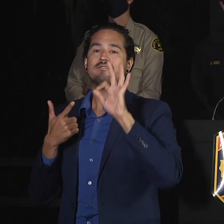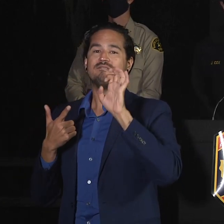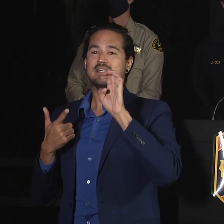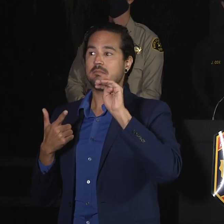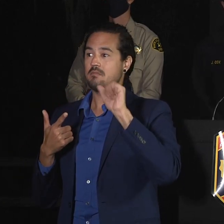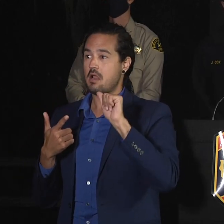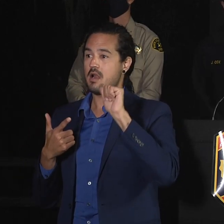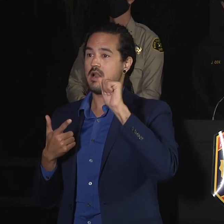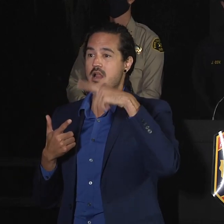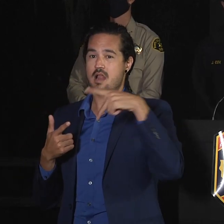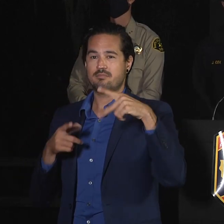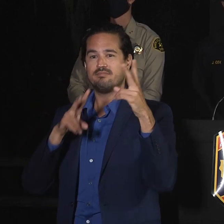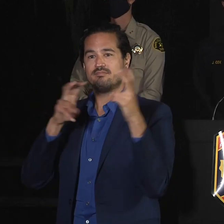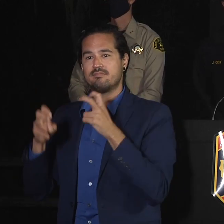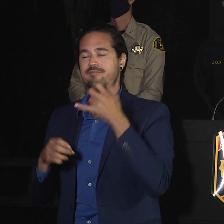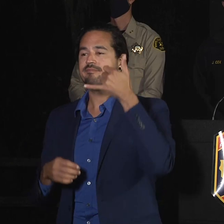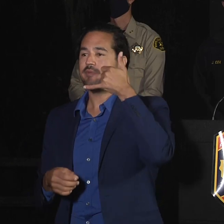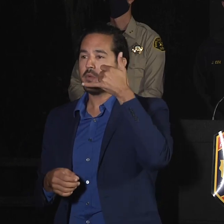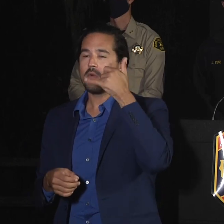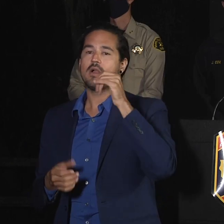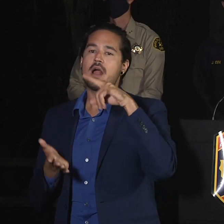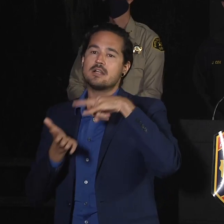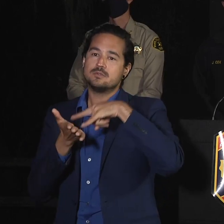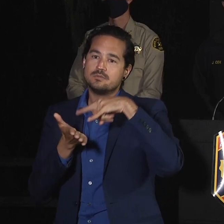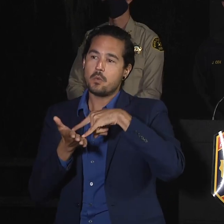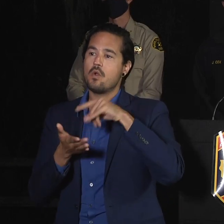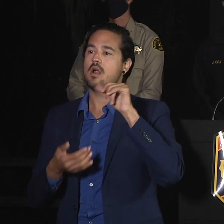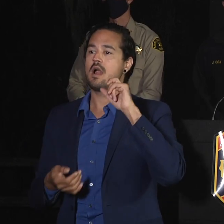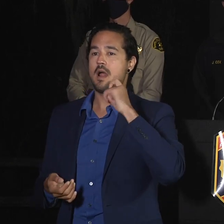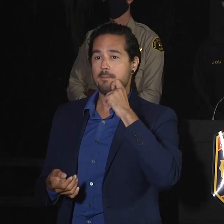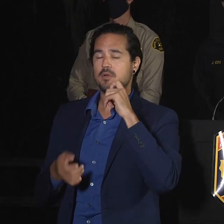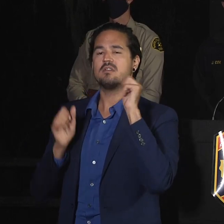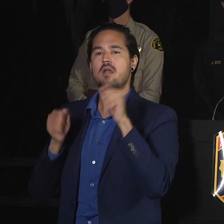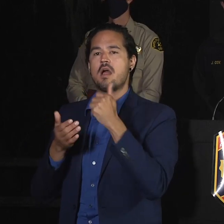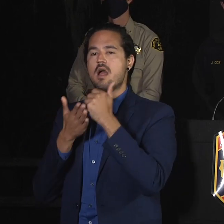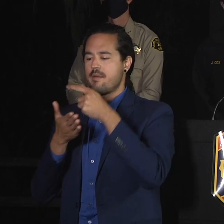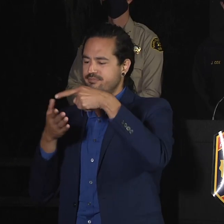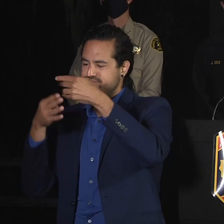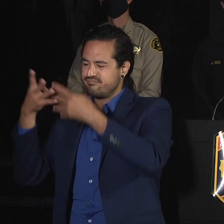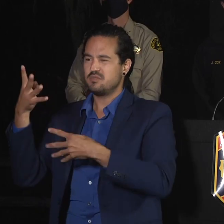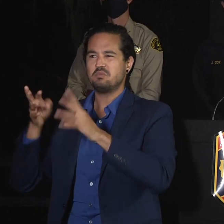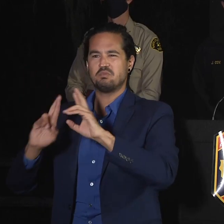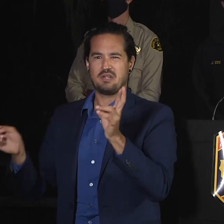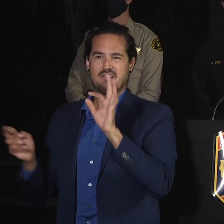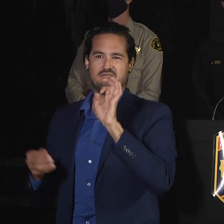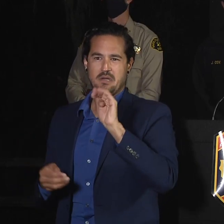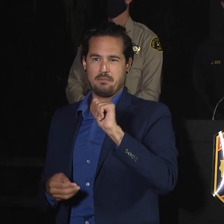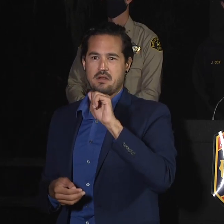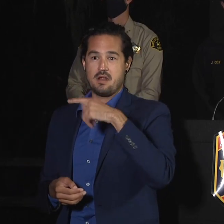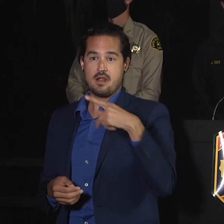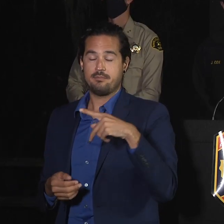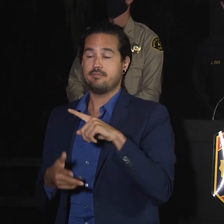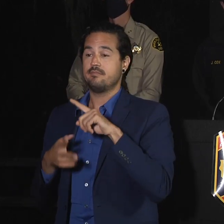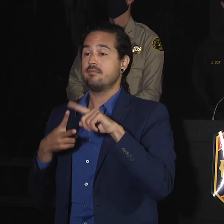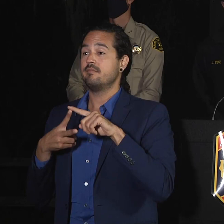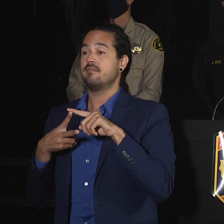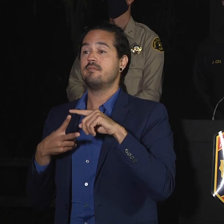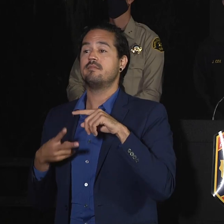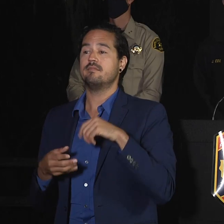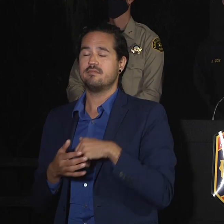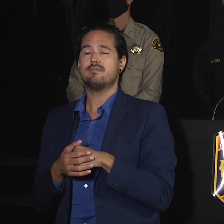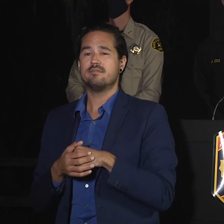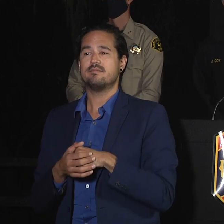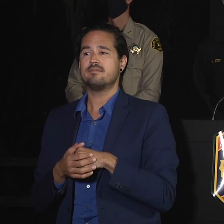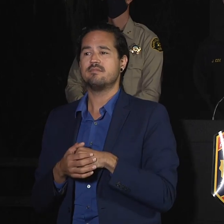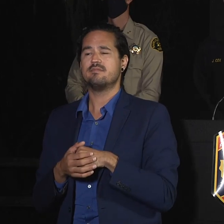assist you in getting started in that process with the resources available from FEMA. As we said, we're just asking for some additional patience here as